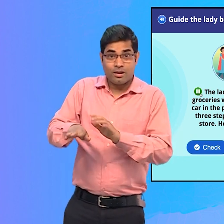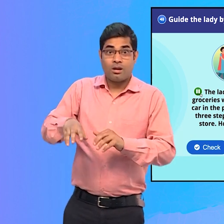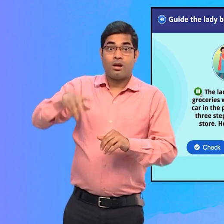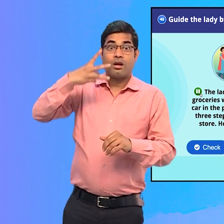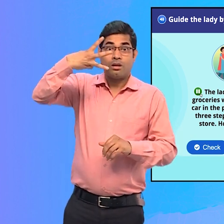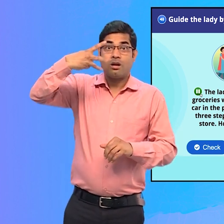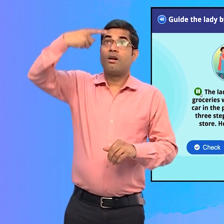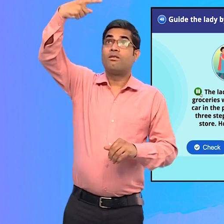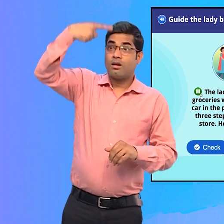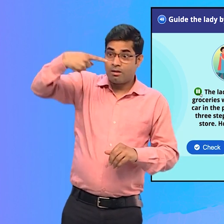How does she go?